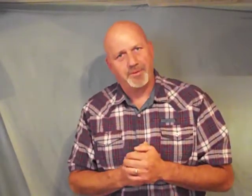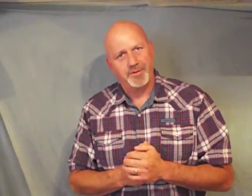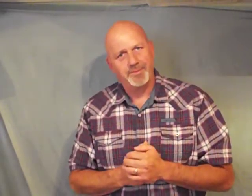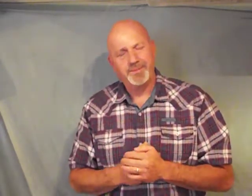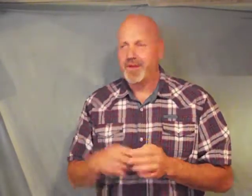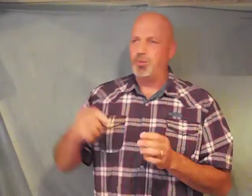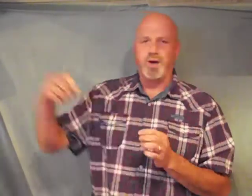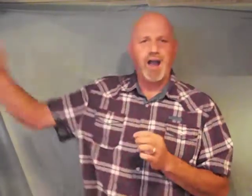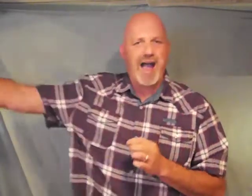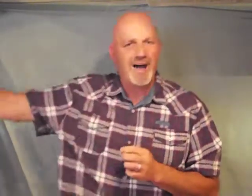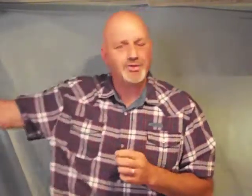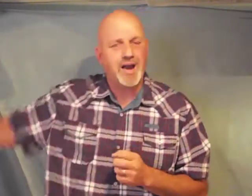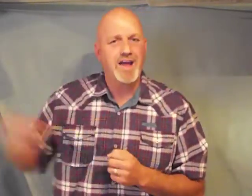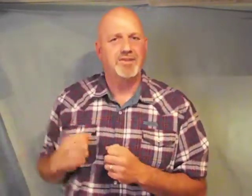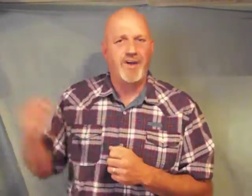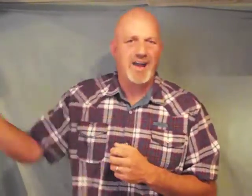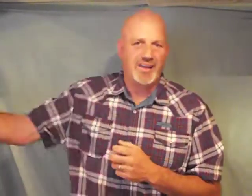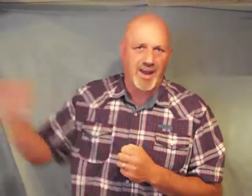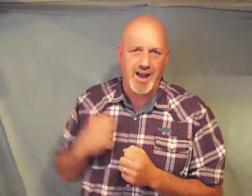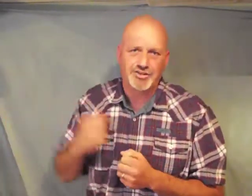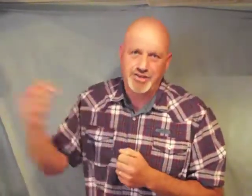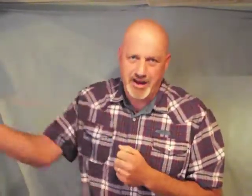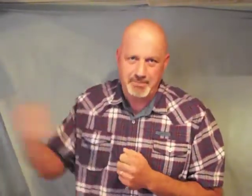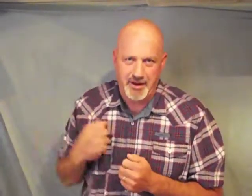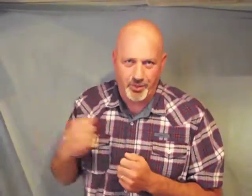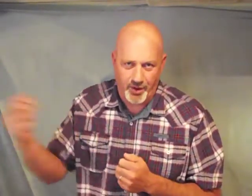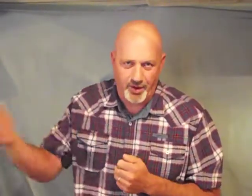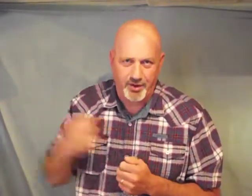we're out trying to find the lost sheep in the world